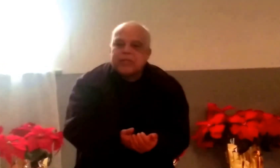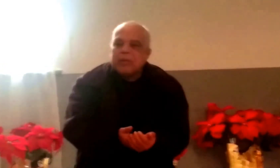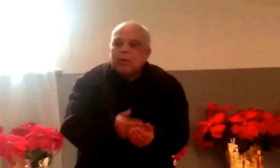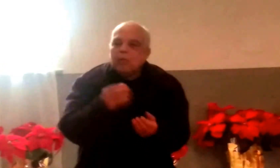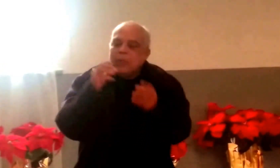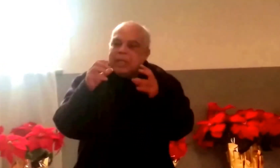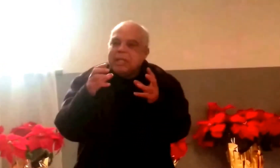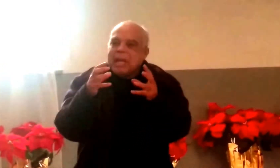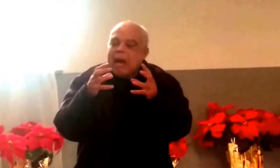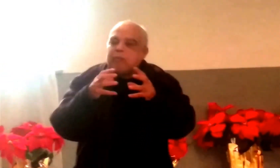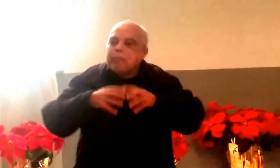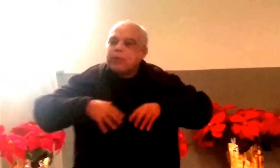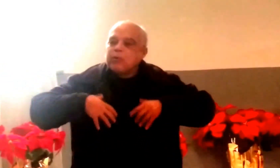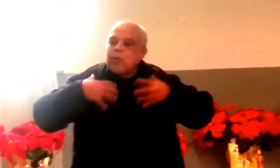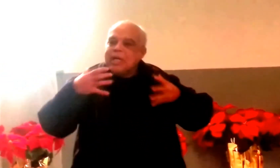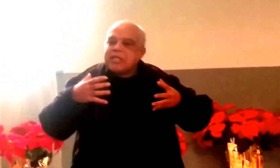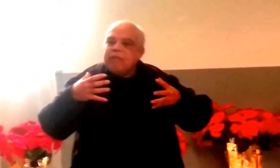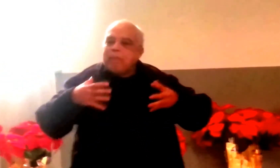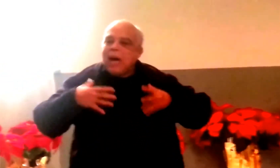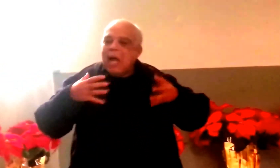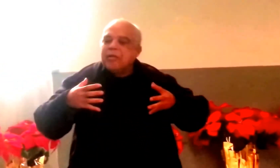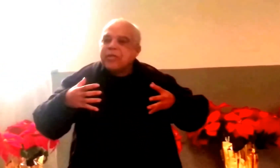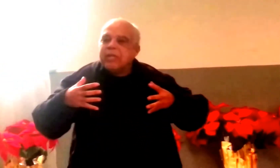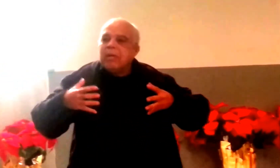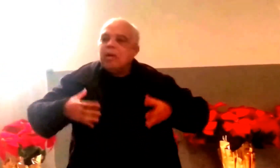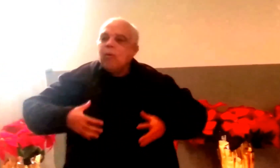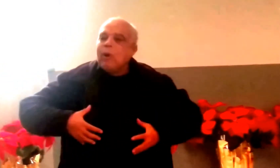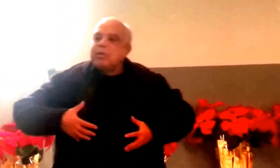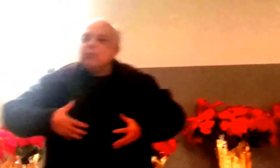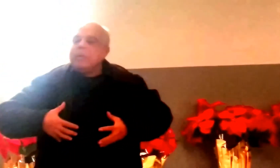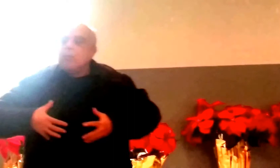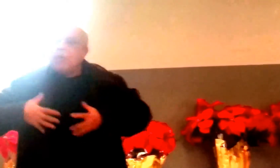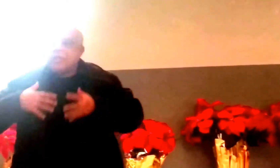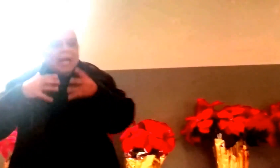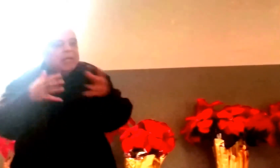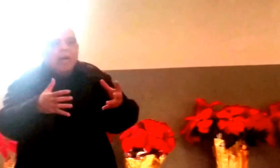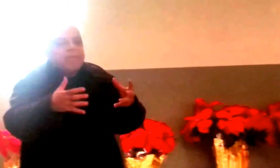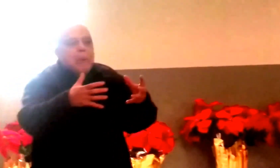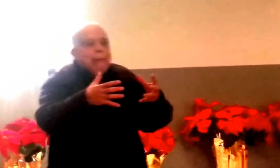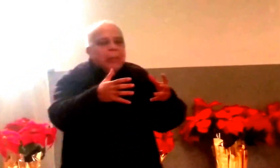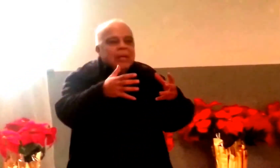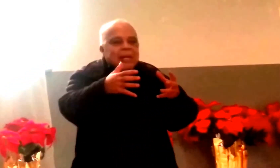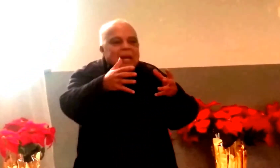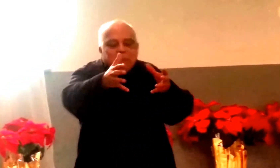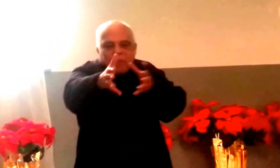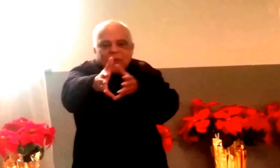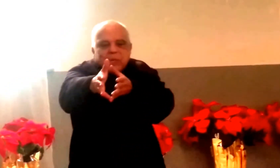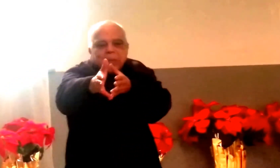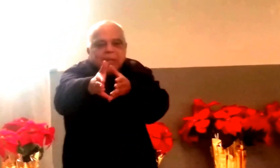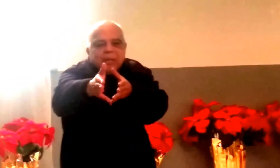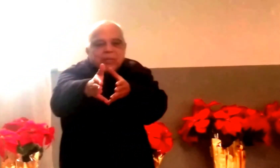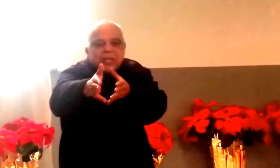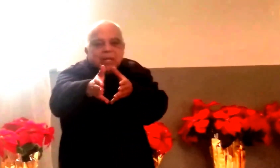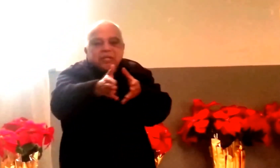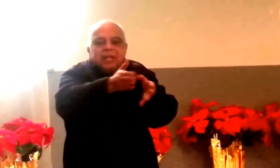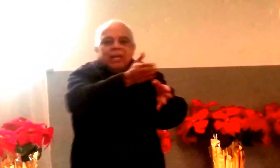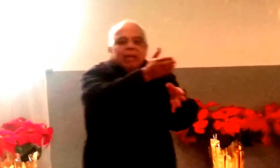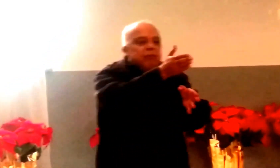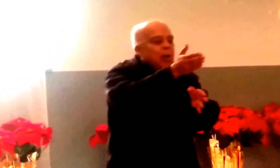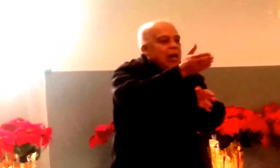We need to have a progressive policy. Is that enough? Like Professor Kito says, the